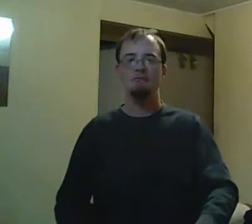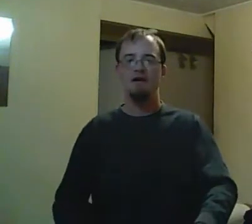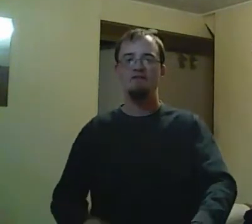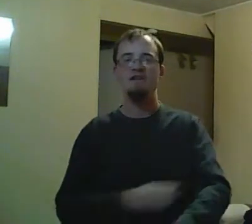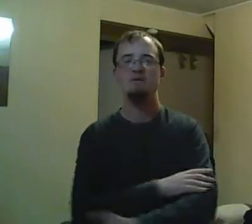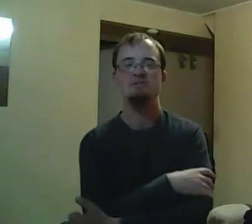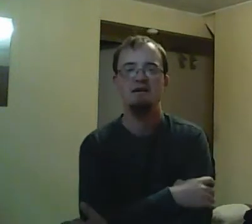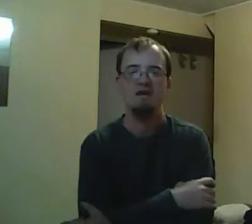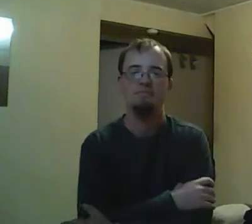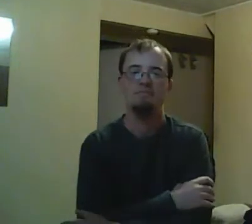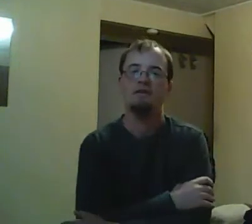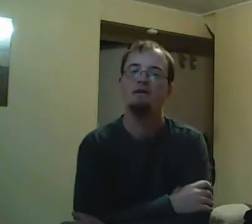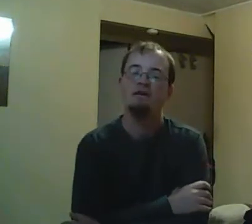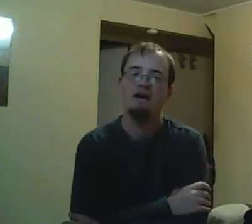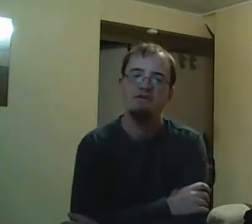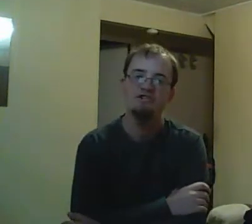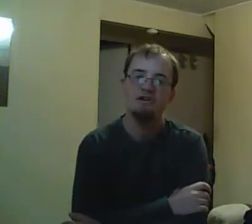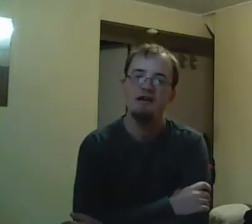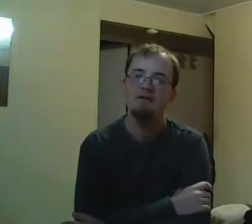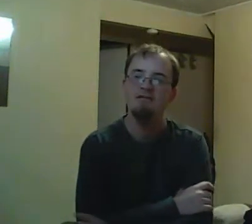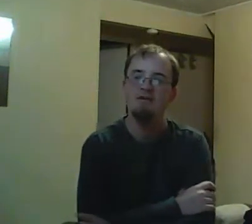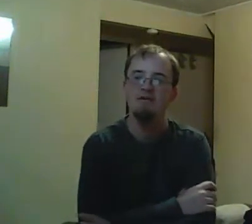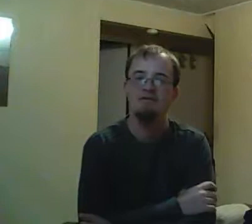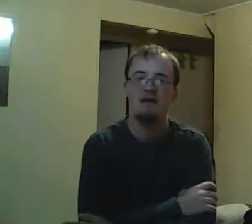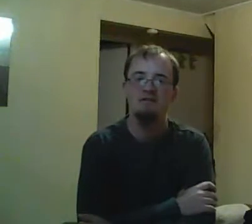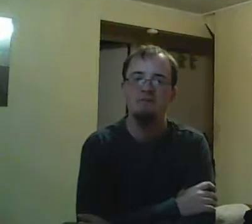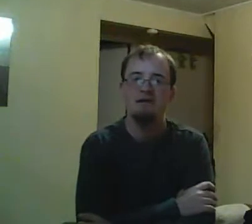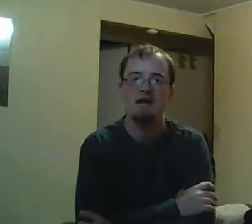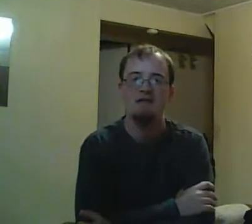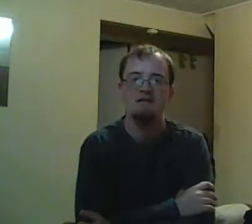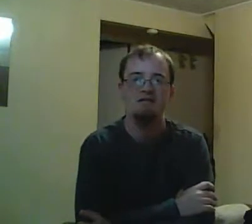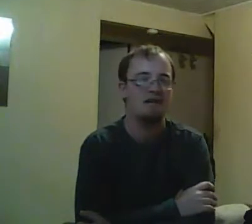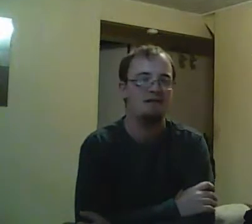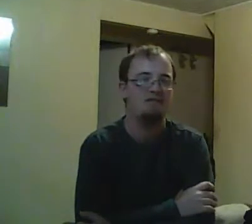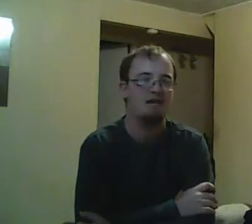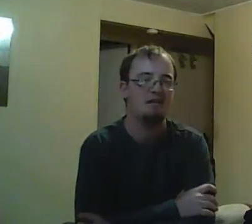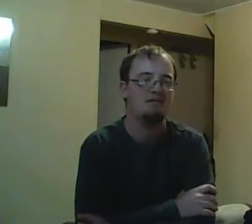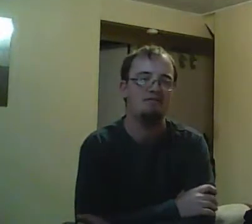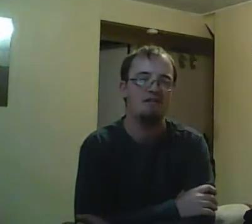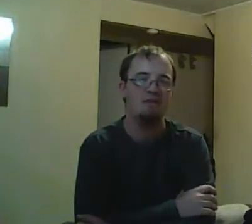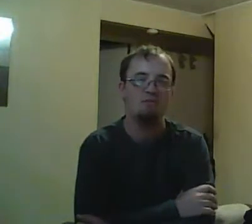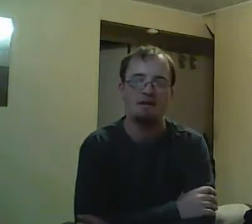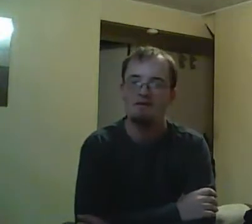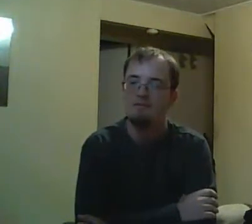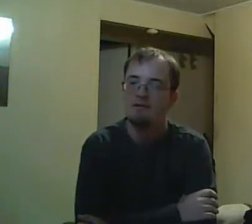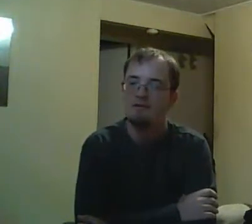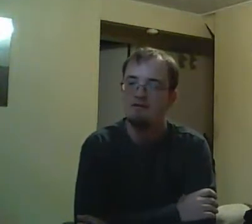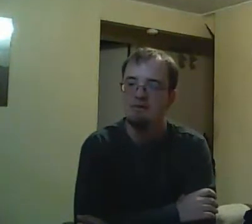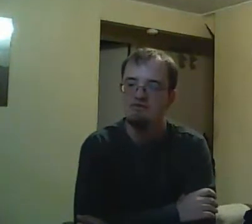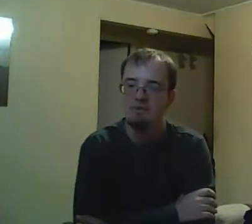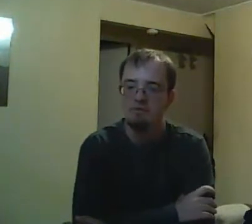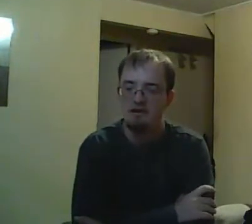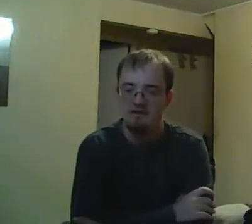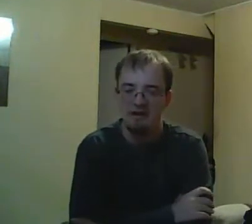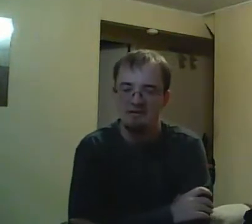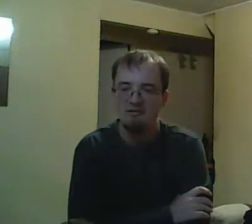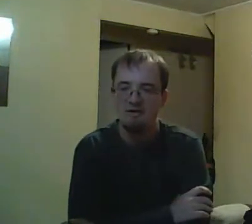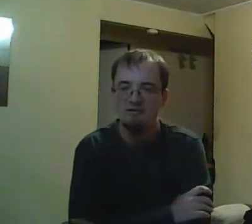happened in high school with me. Not, no, I didn't get in trouble, but, you know, the way it was. Because, you know, the internet was at its